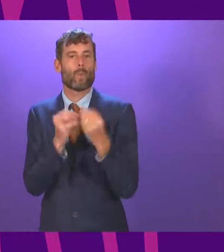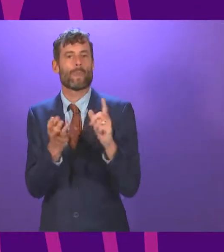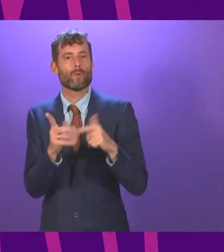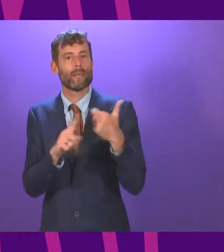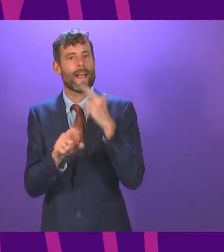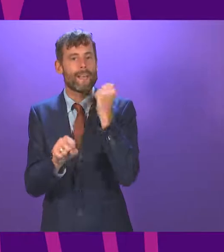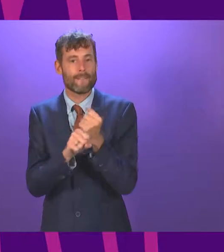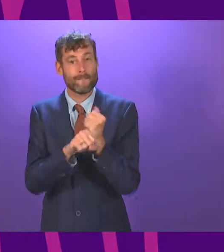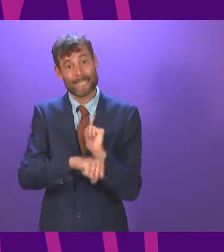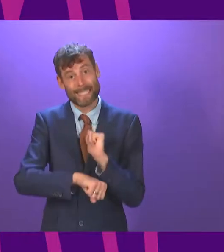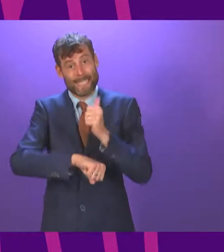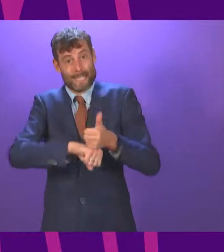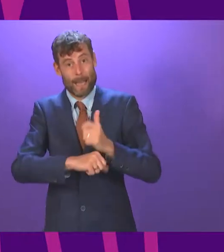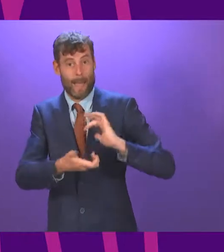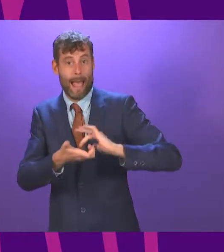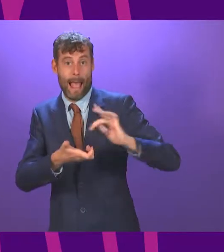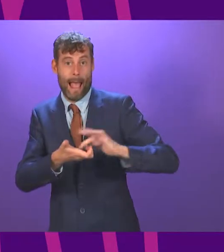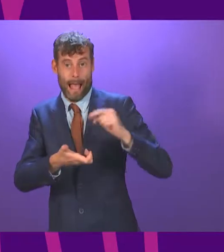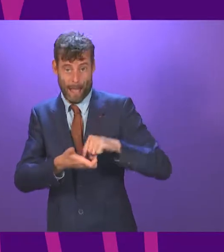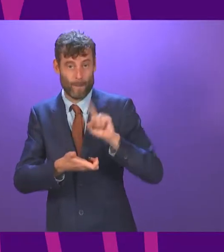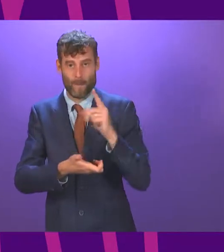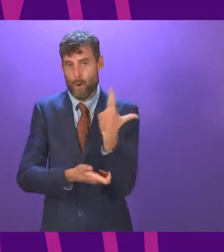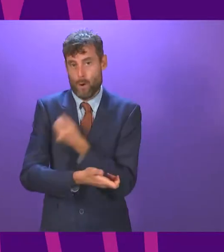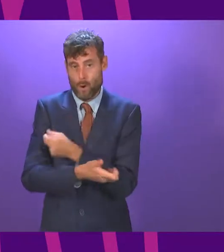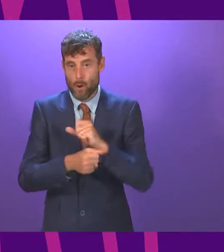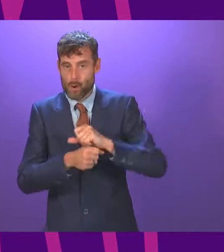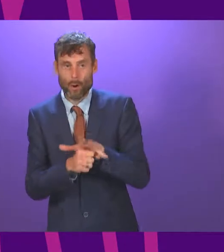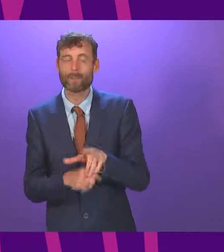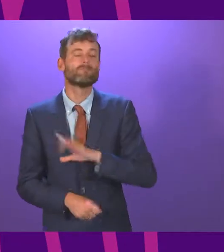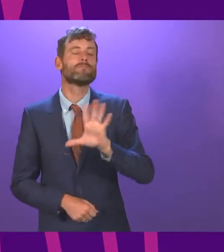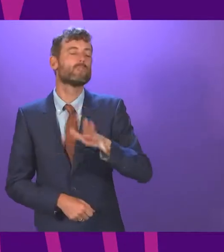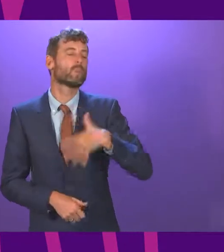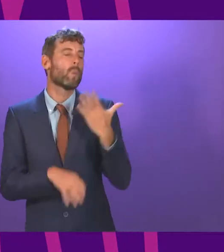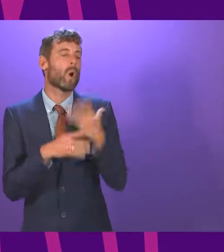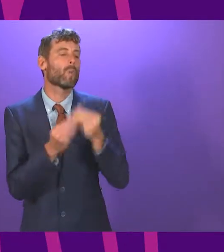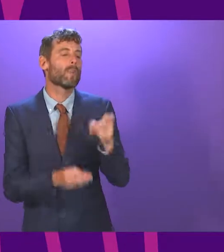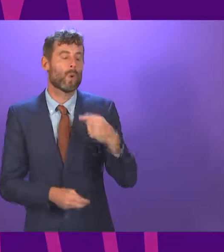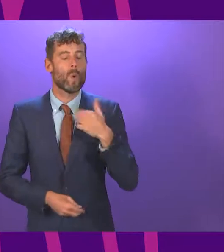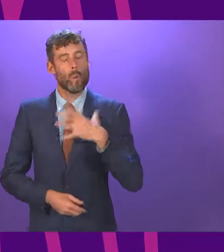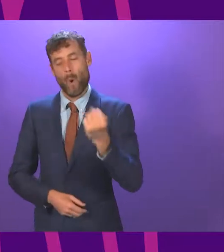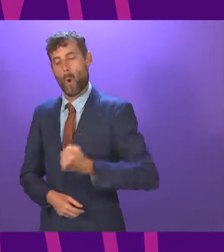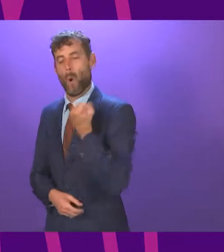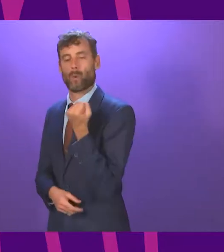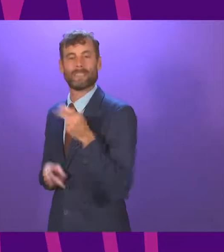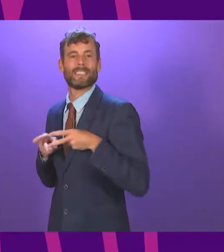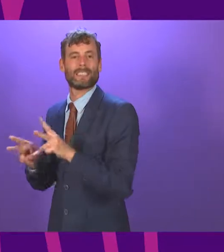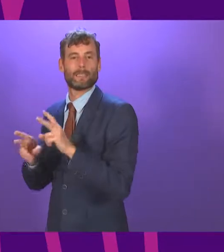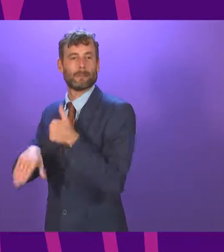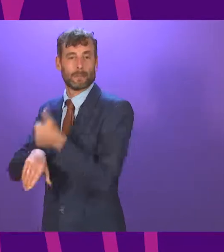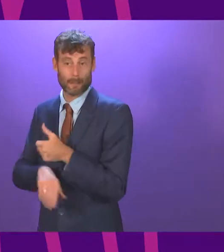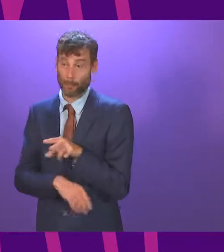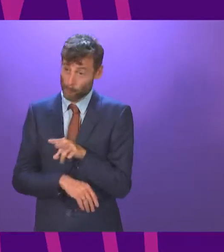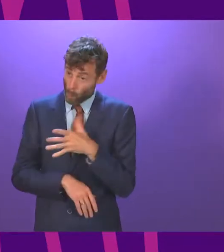government like other devolved administrations. They had to set up their own system. It's now delayed, costing taxpayers extra money,